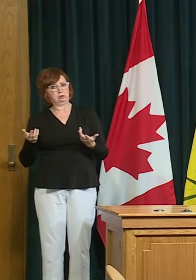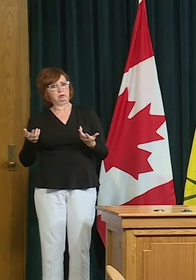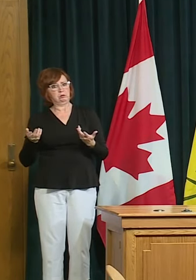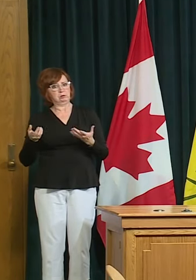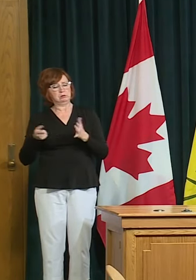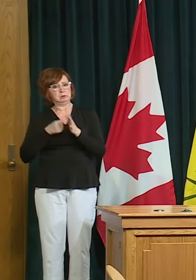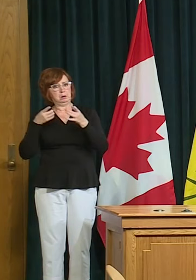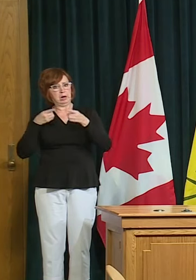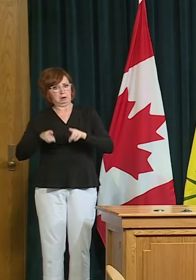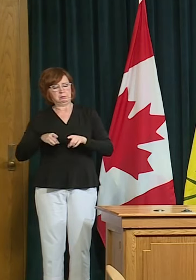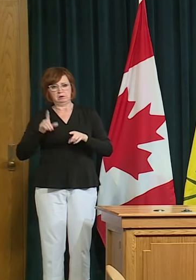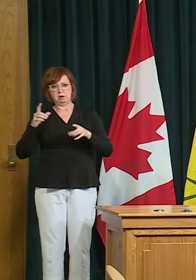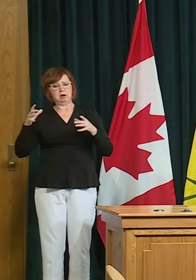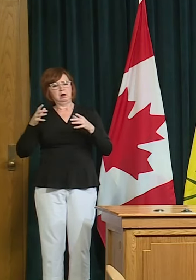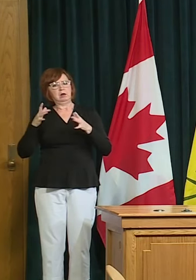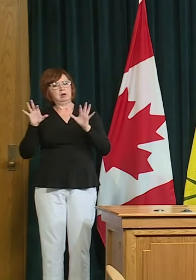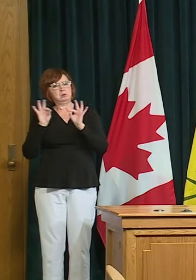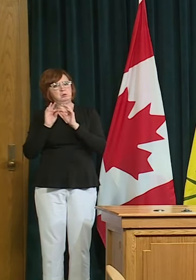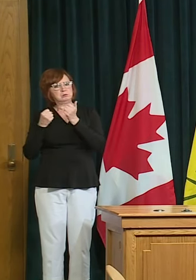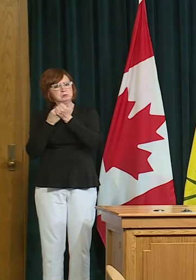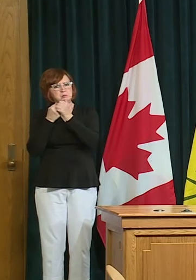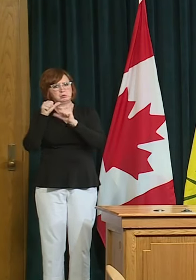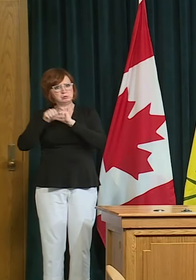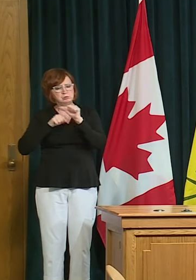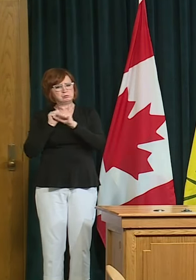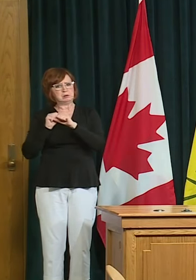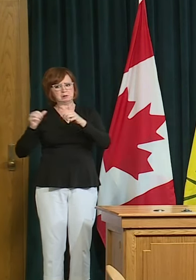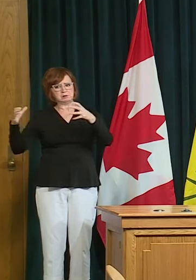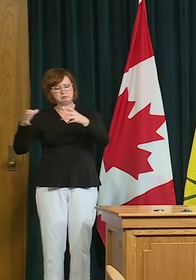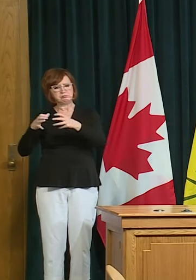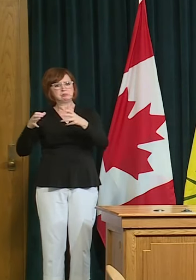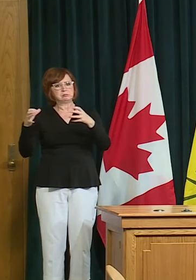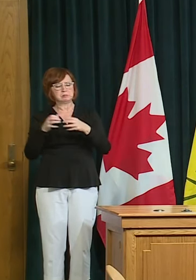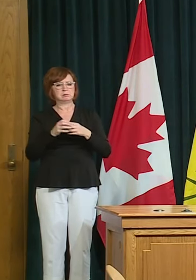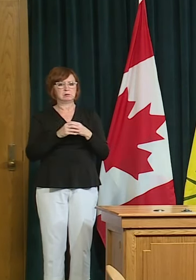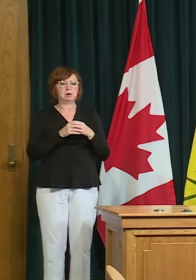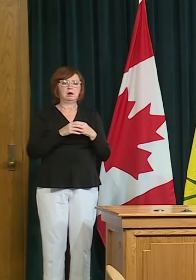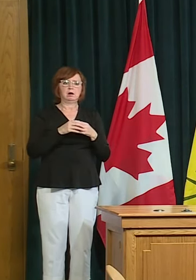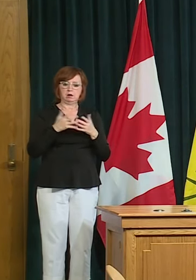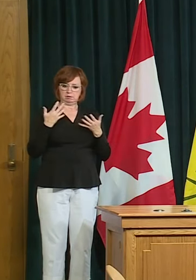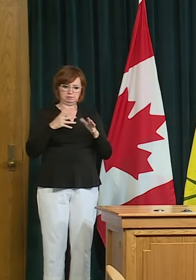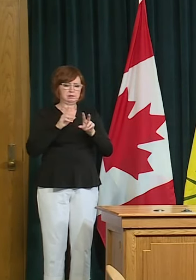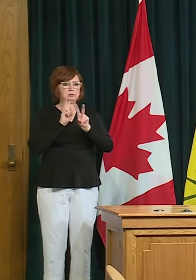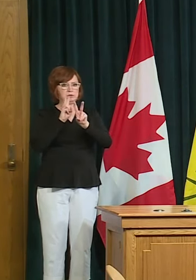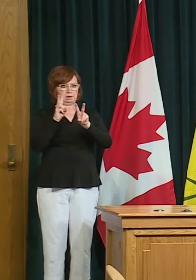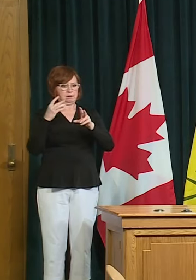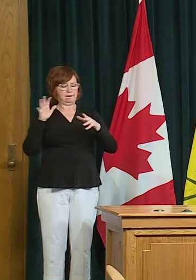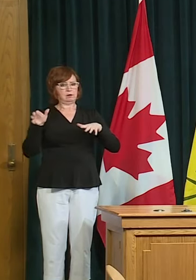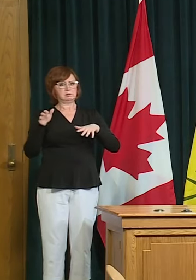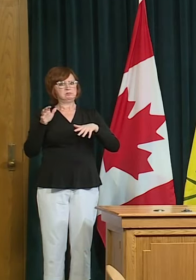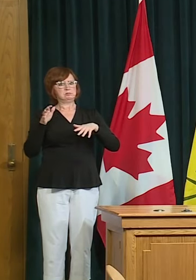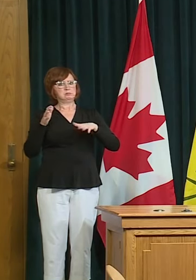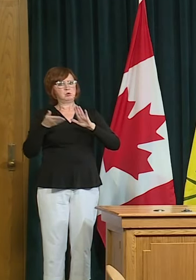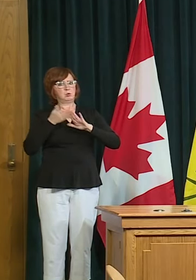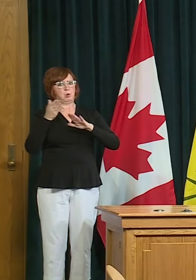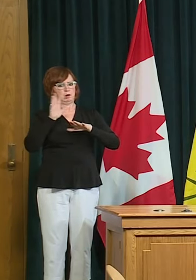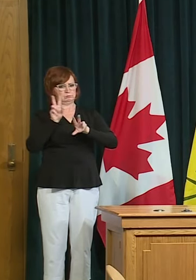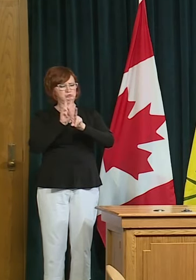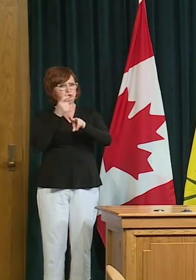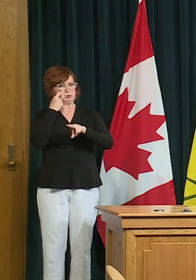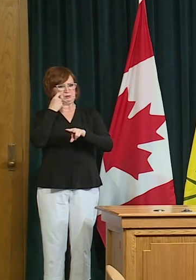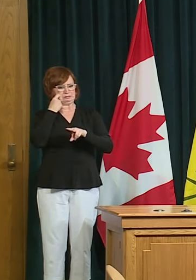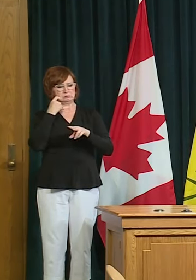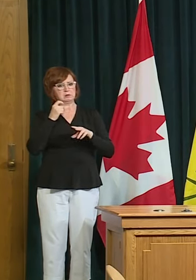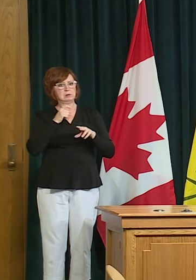um other close friends and families stayed away um so that's just my general message